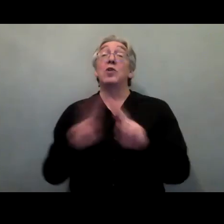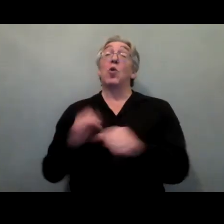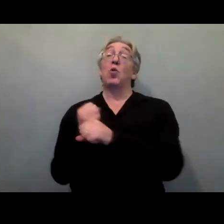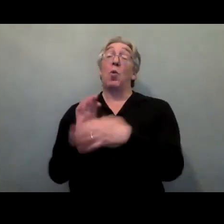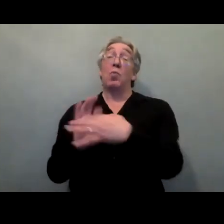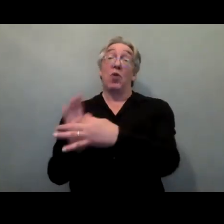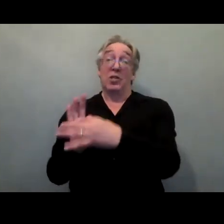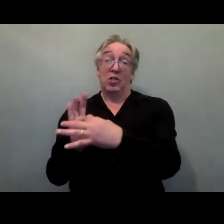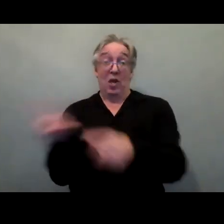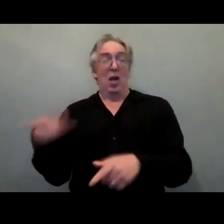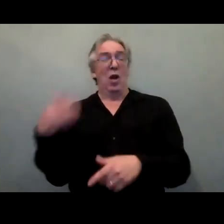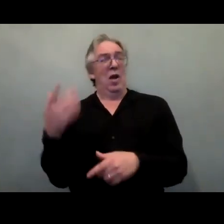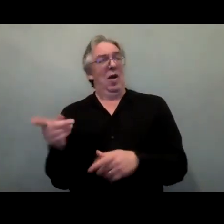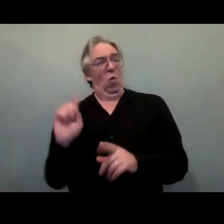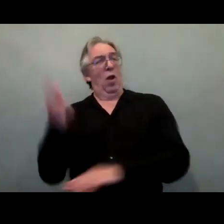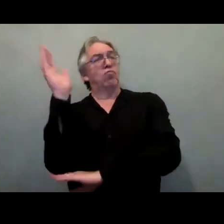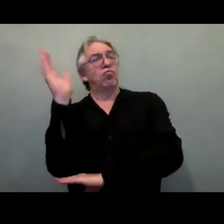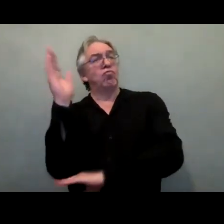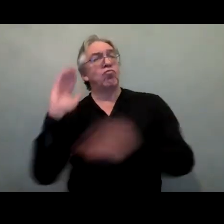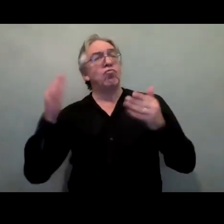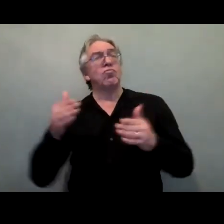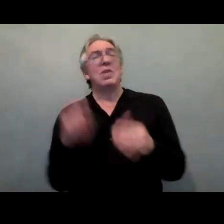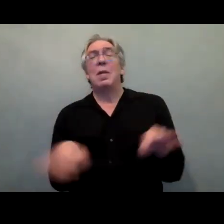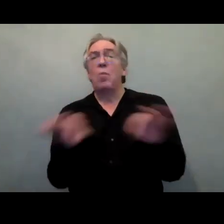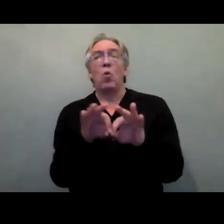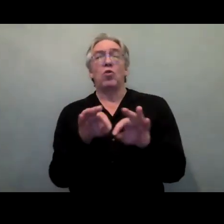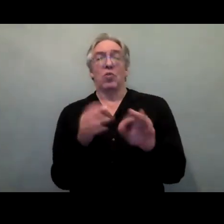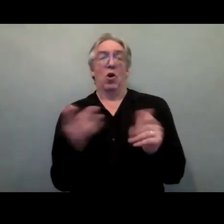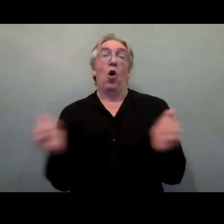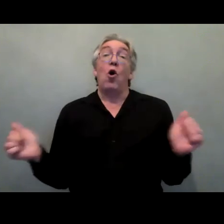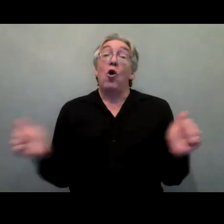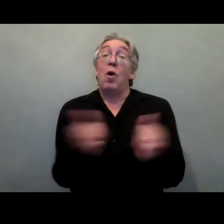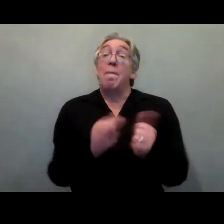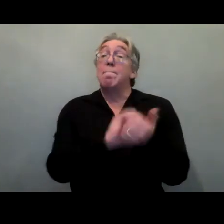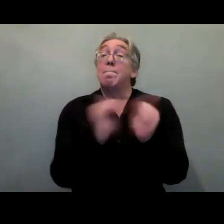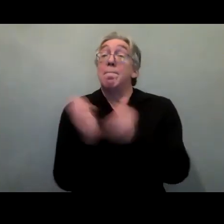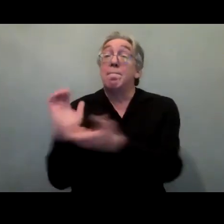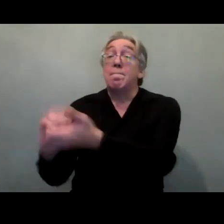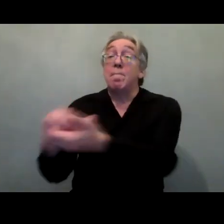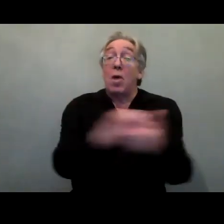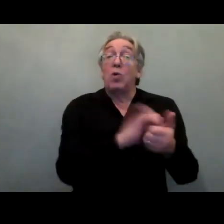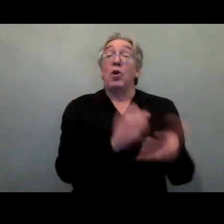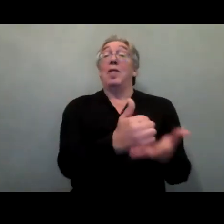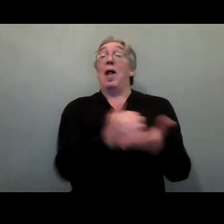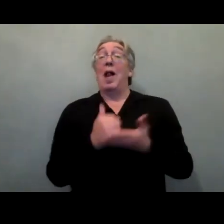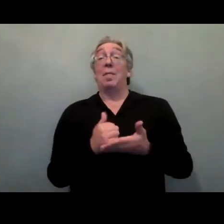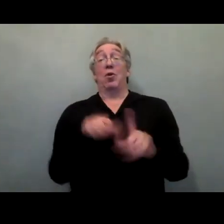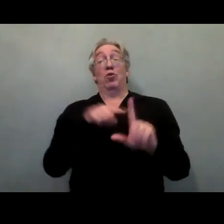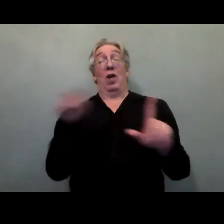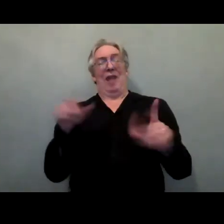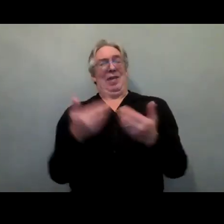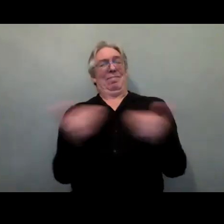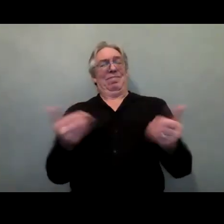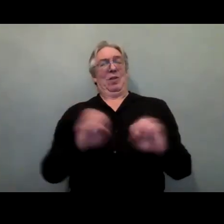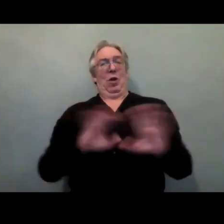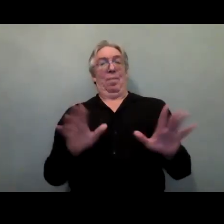importance of building capacity to collect data, and how partnerships can help us to get there. Then we'll have Alberto